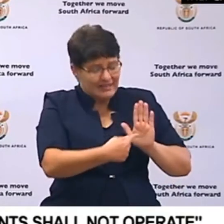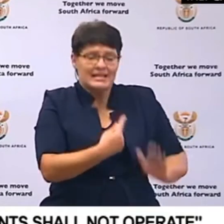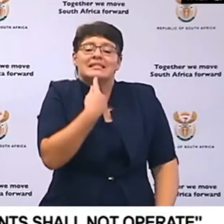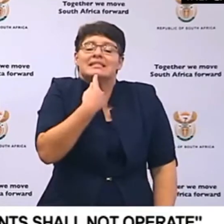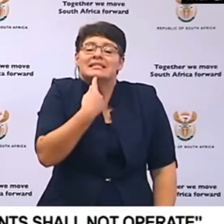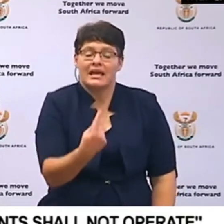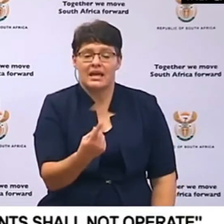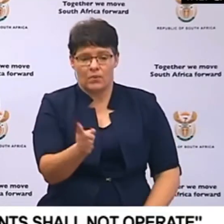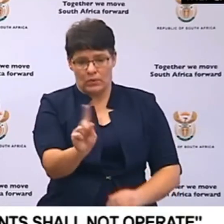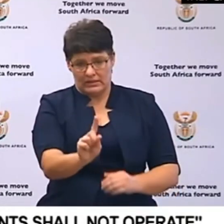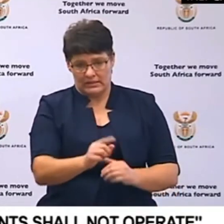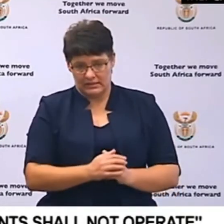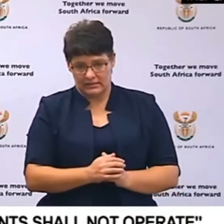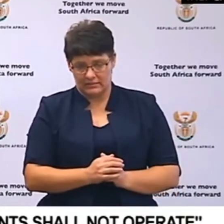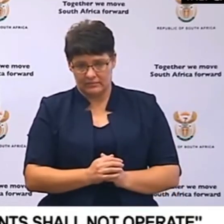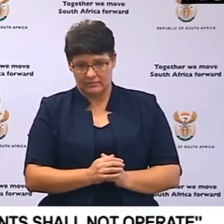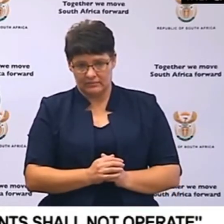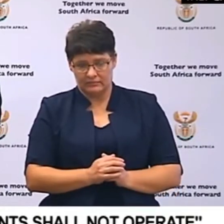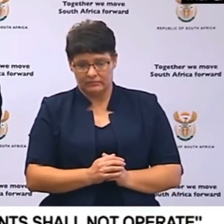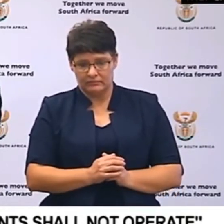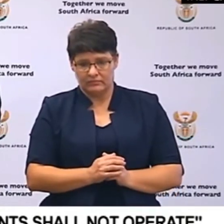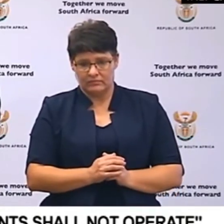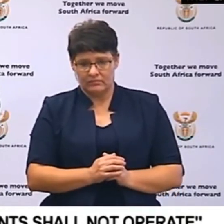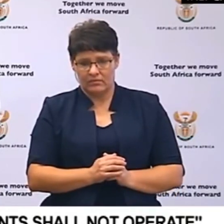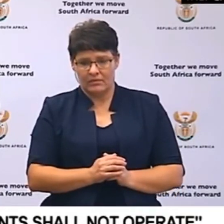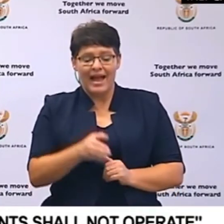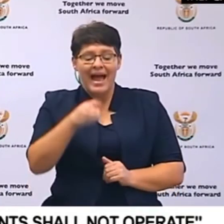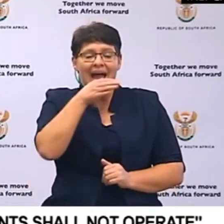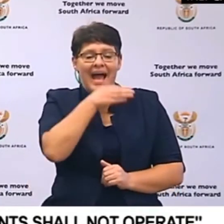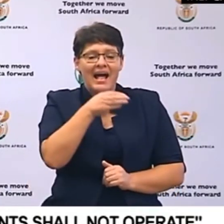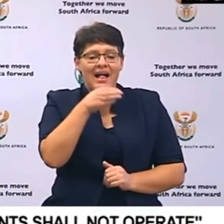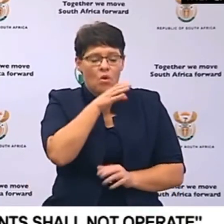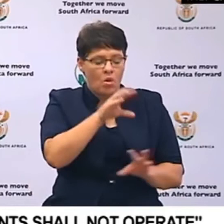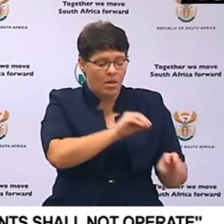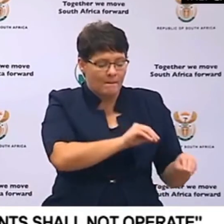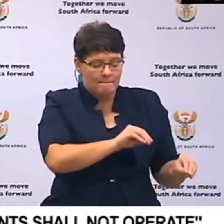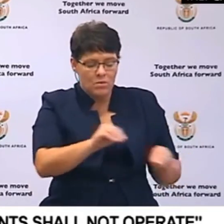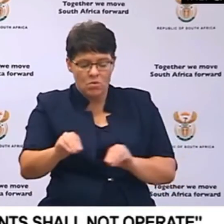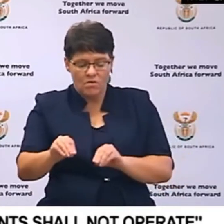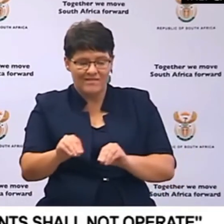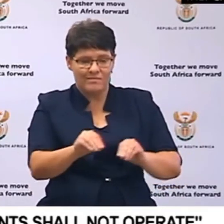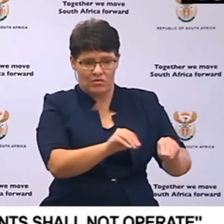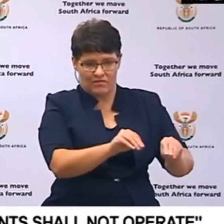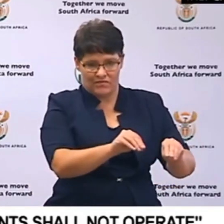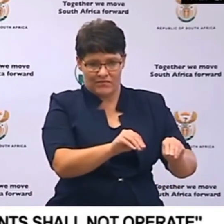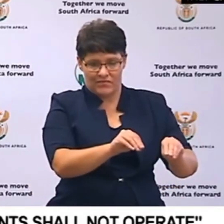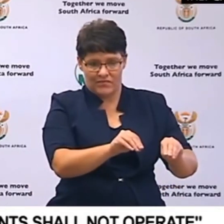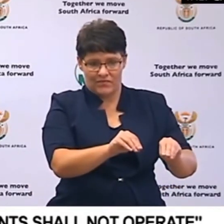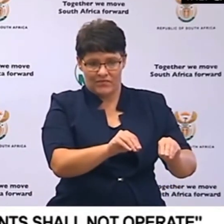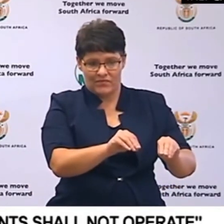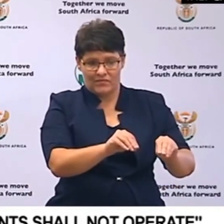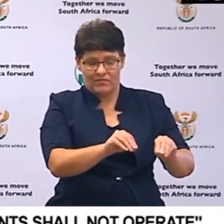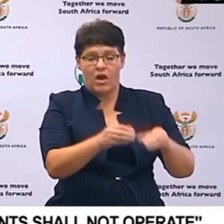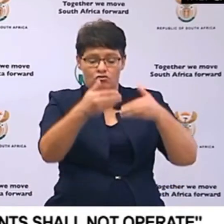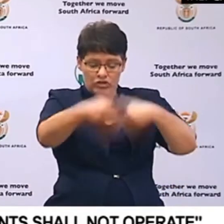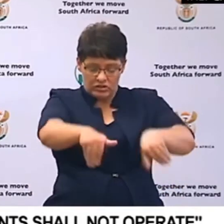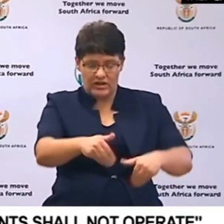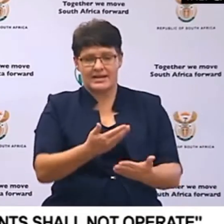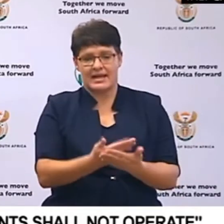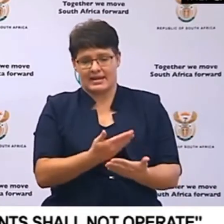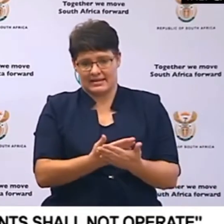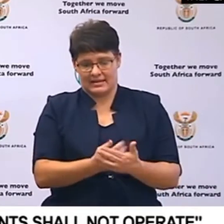that the movement of the alcohol or liquor can be restricted